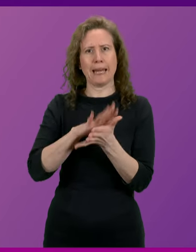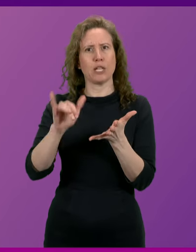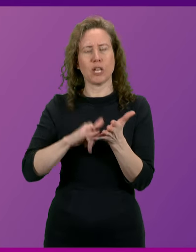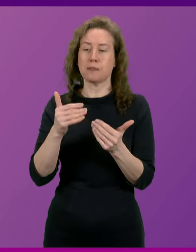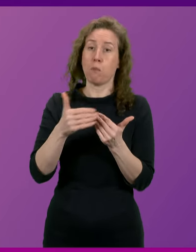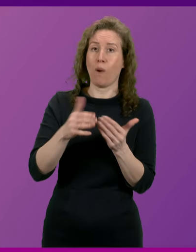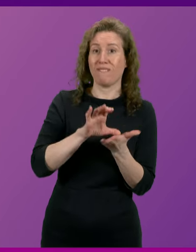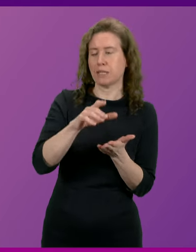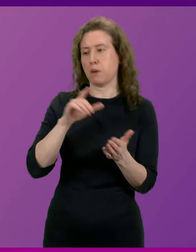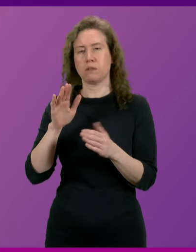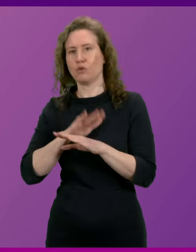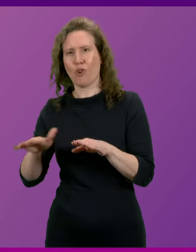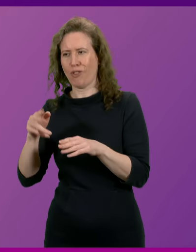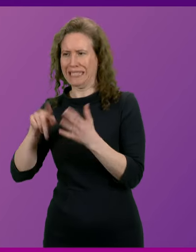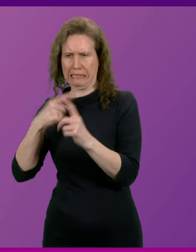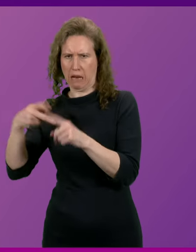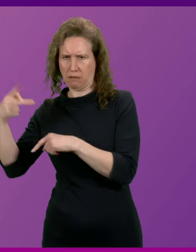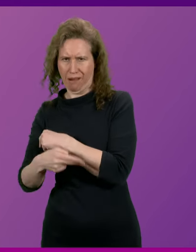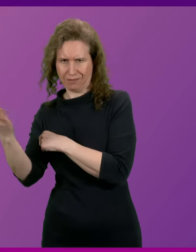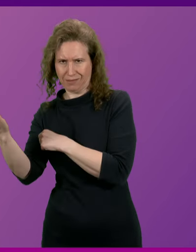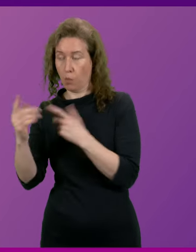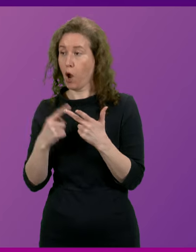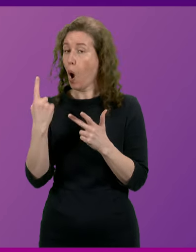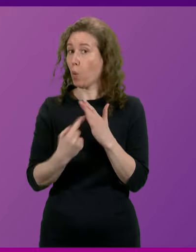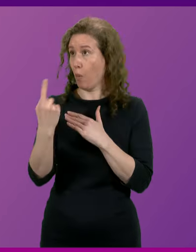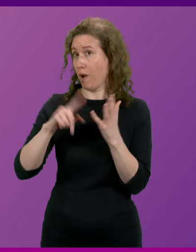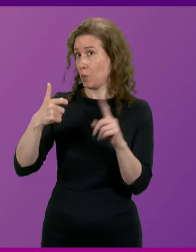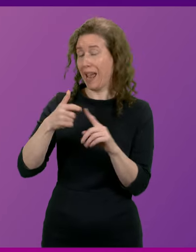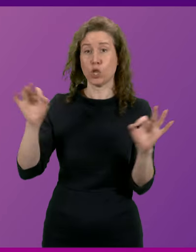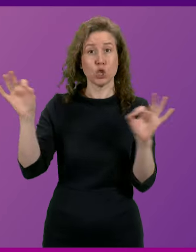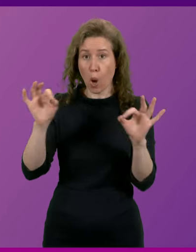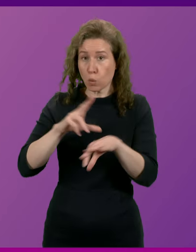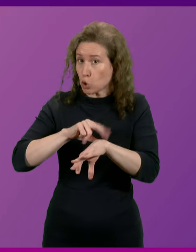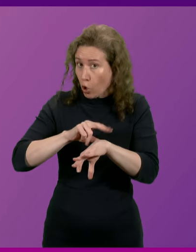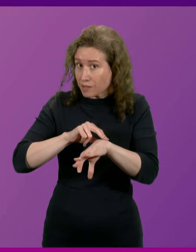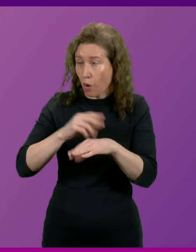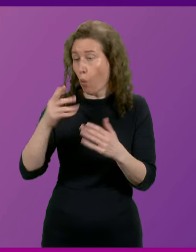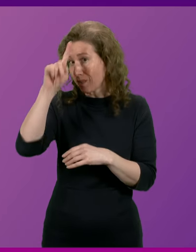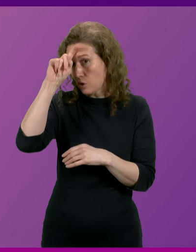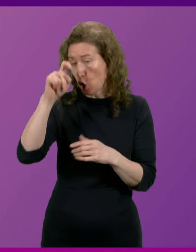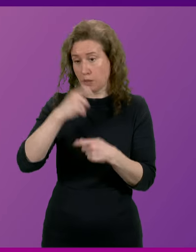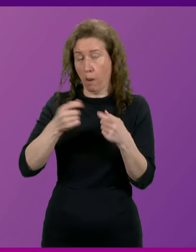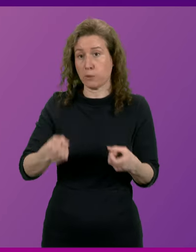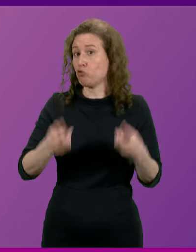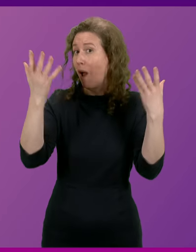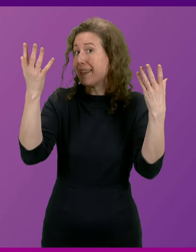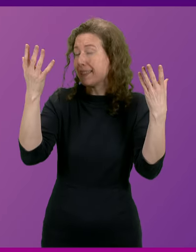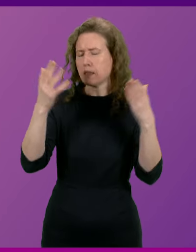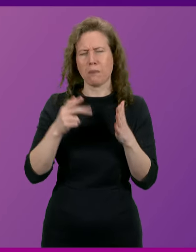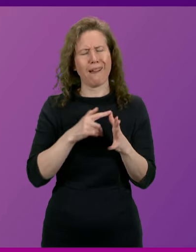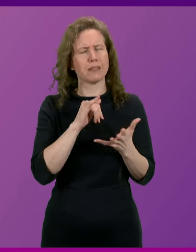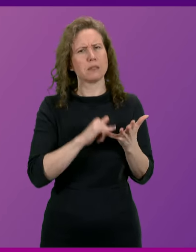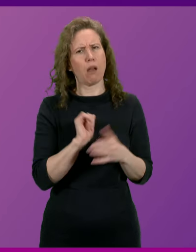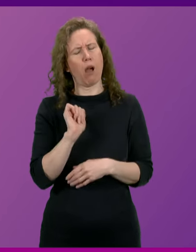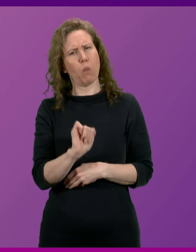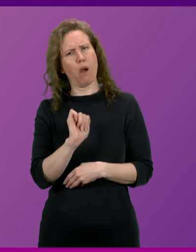wealthier nation. We're, of course, the only one in the United Kingdom that hasn't had junior doctors or nurses going or strike. Well, Anna Sauer's